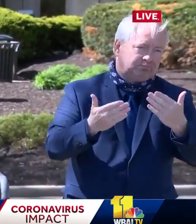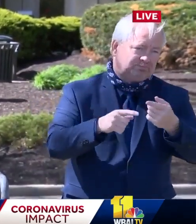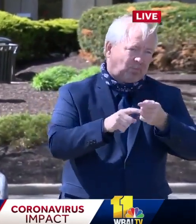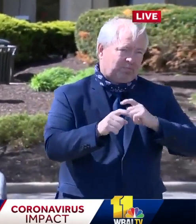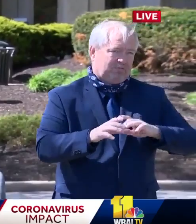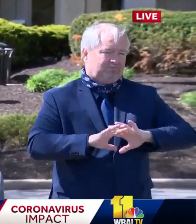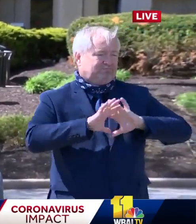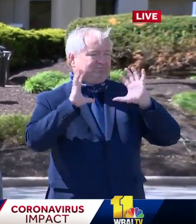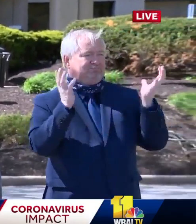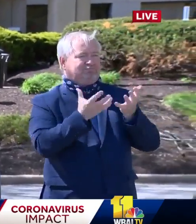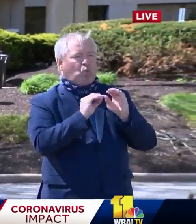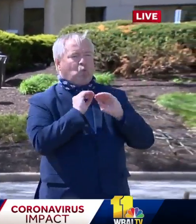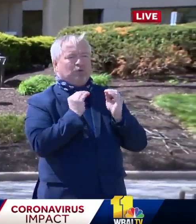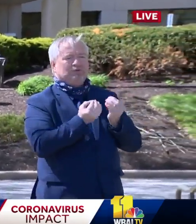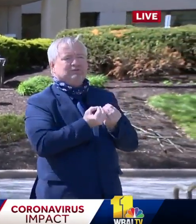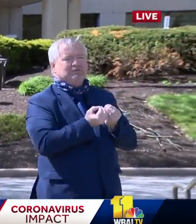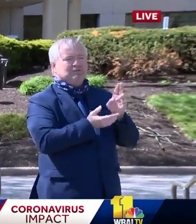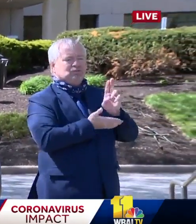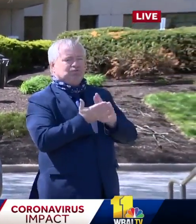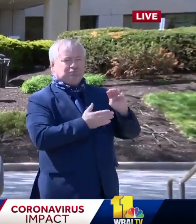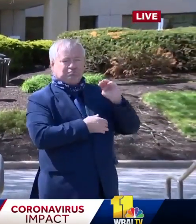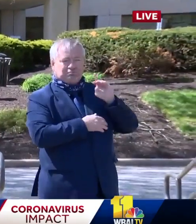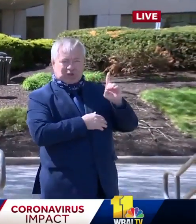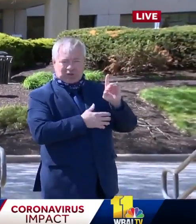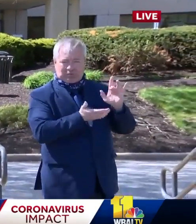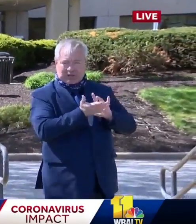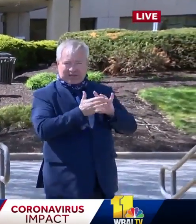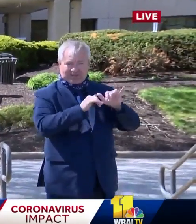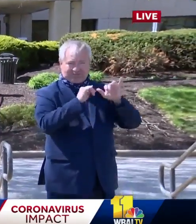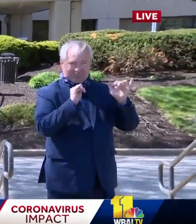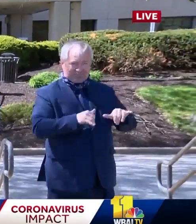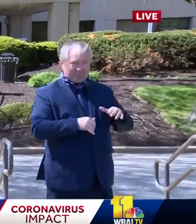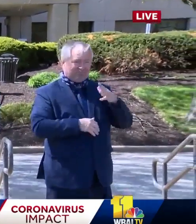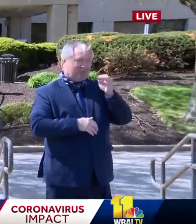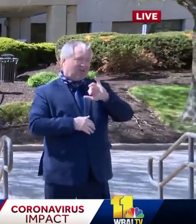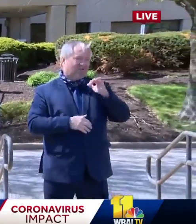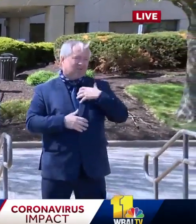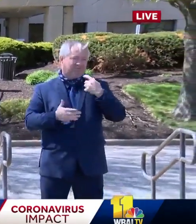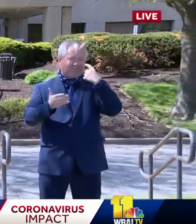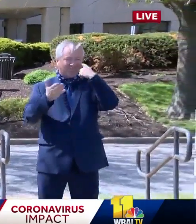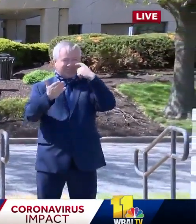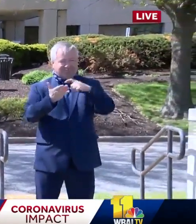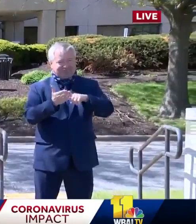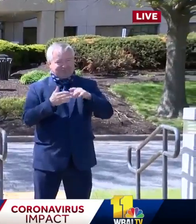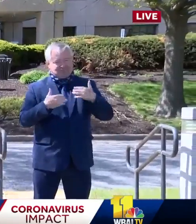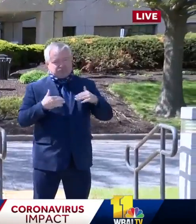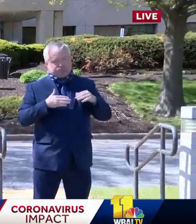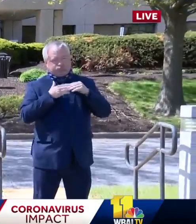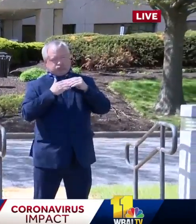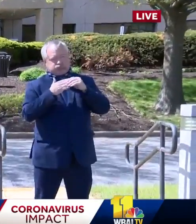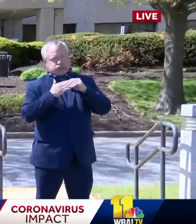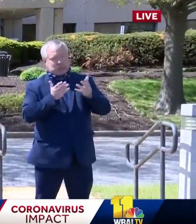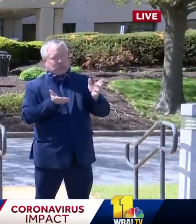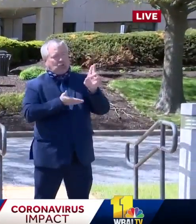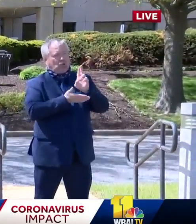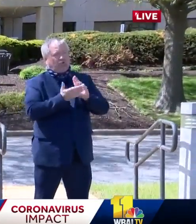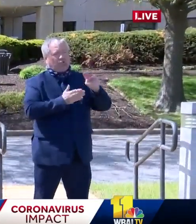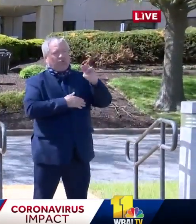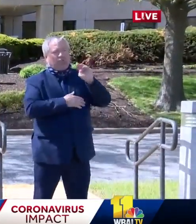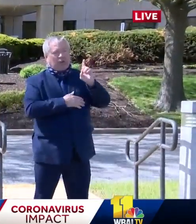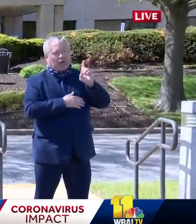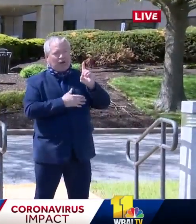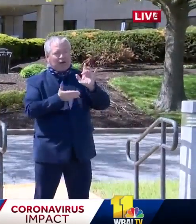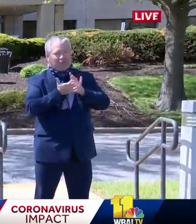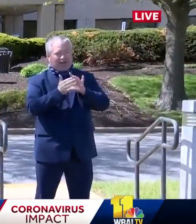organization. Um, I also want to recognize the unbelievable leadership of the University of Maryland capital region health